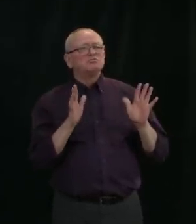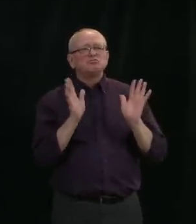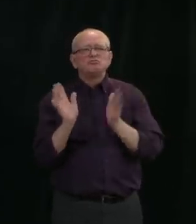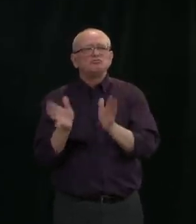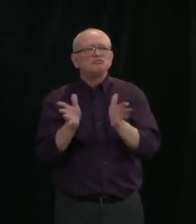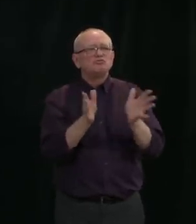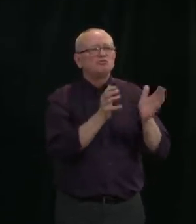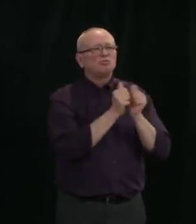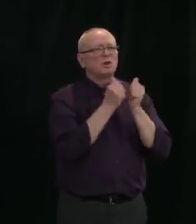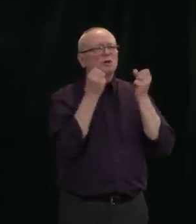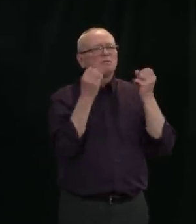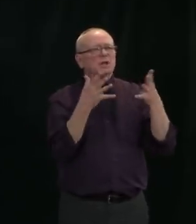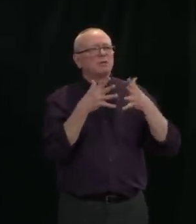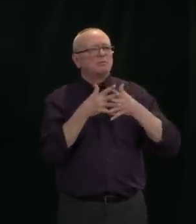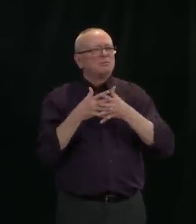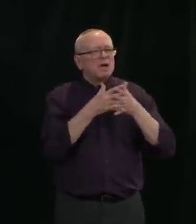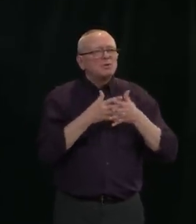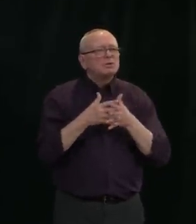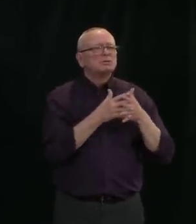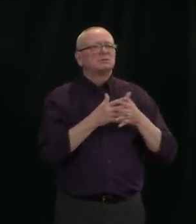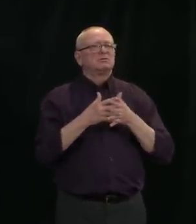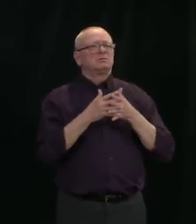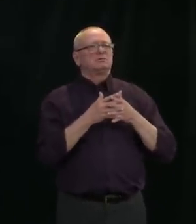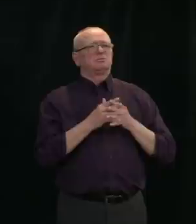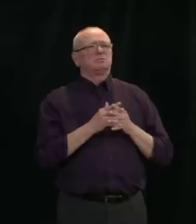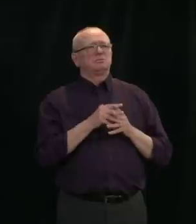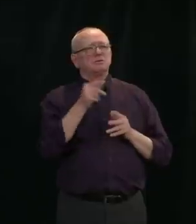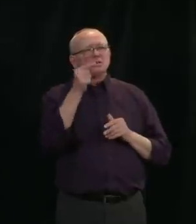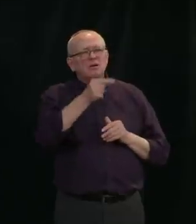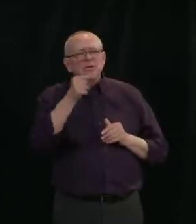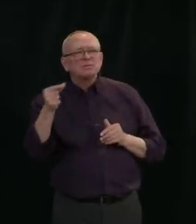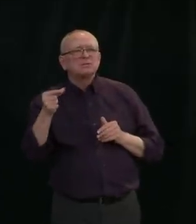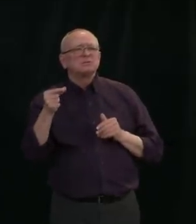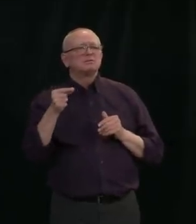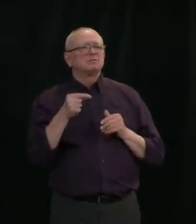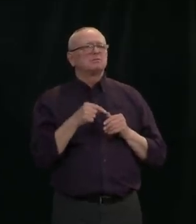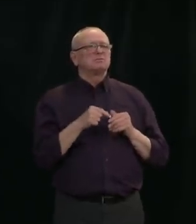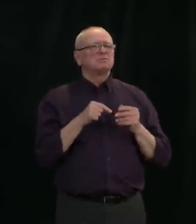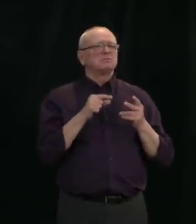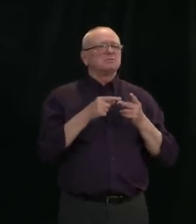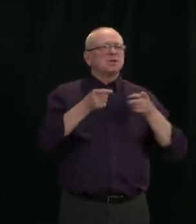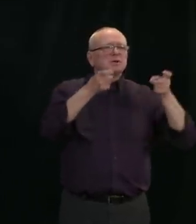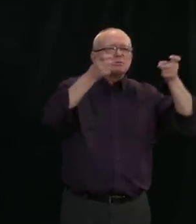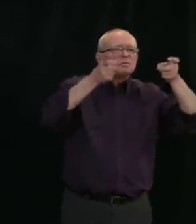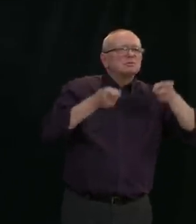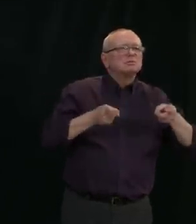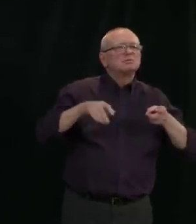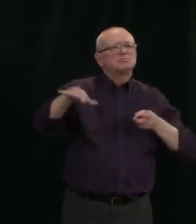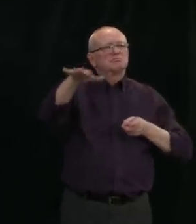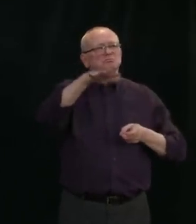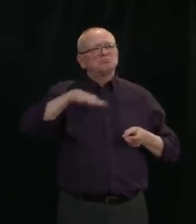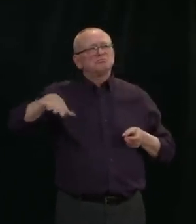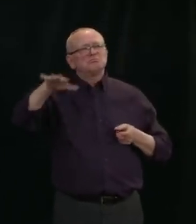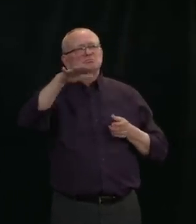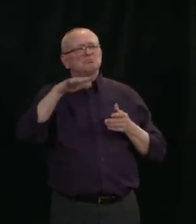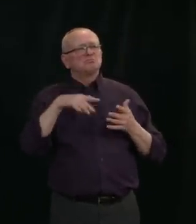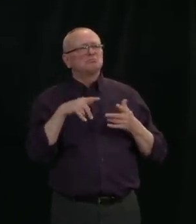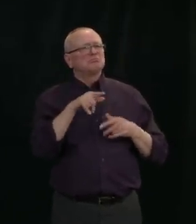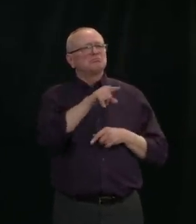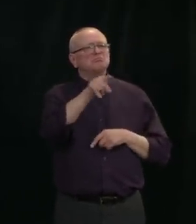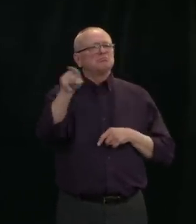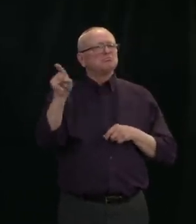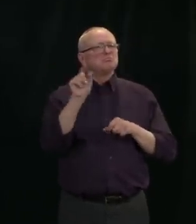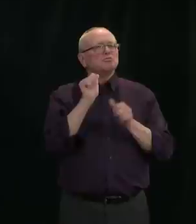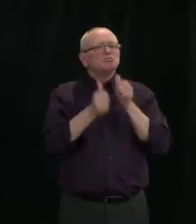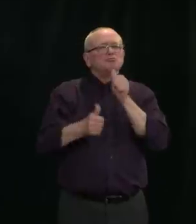in the United States Congress, US governors and key decision makers in the industry about